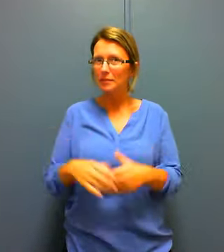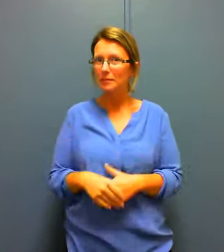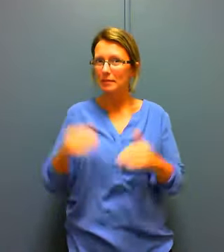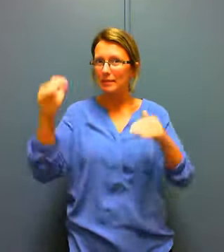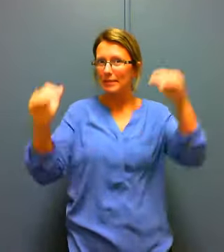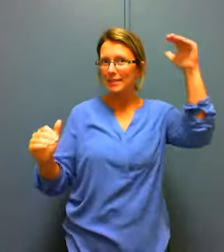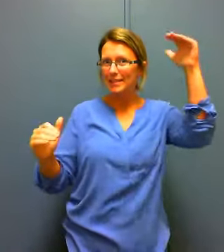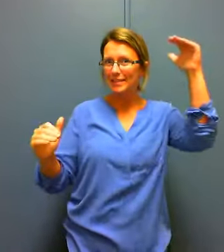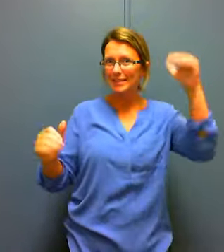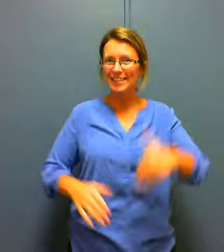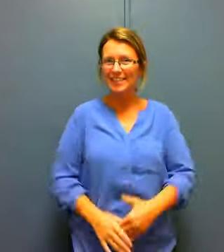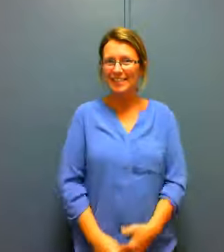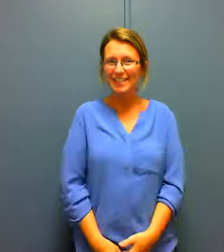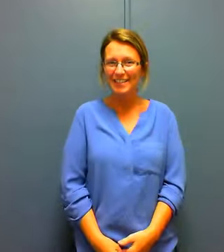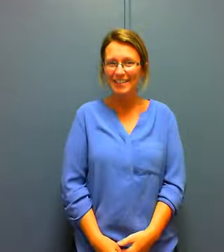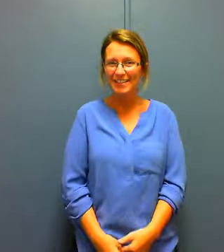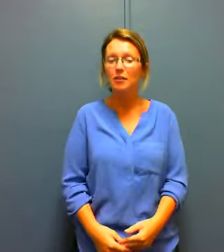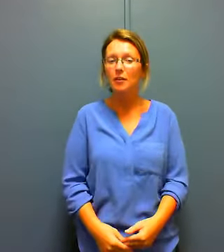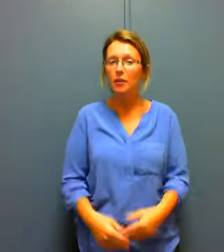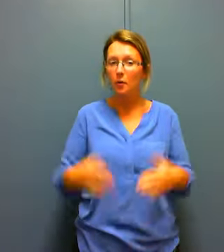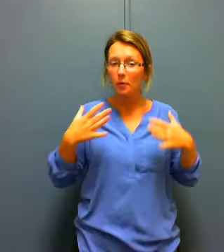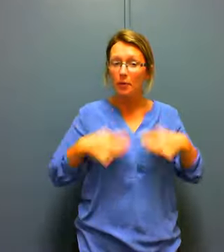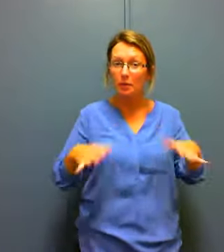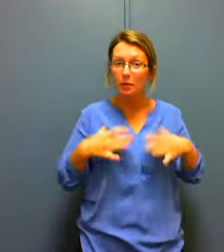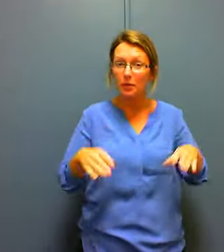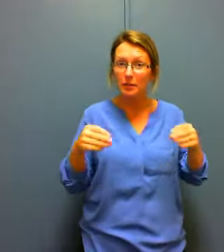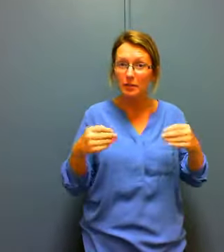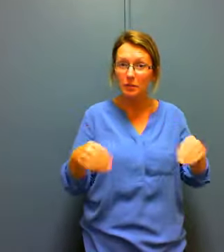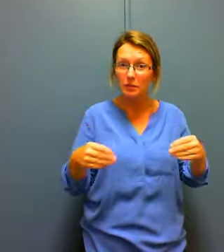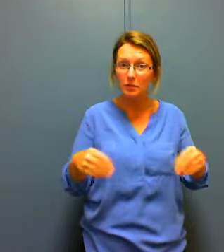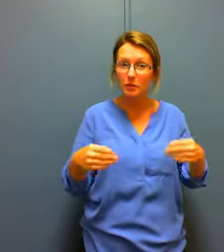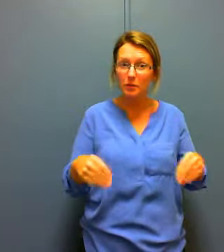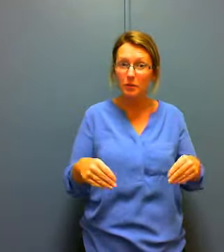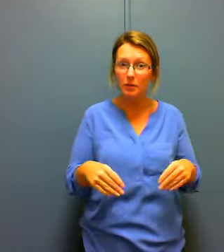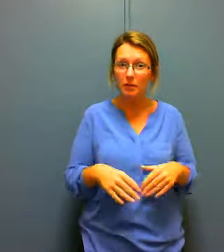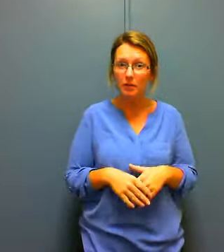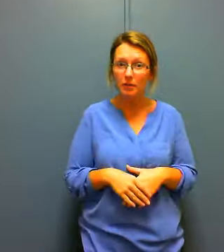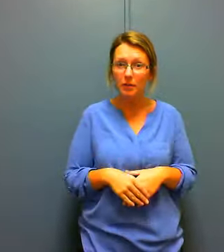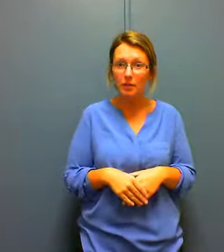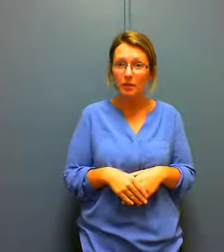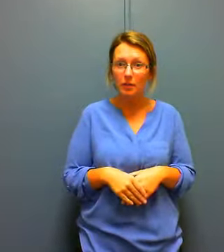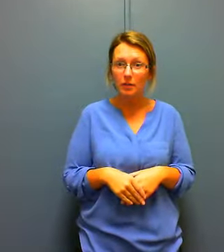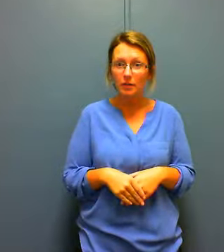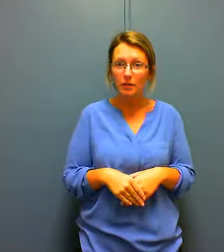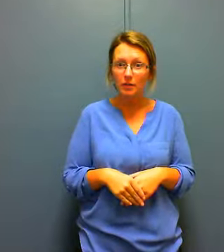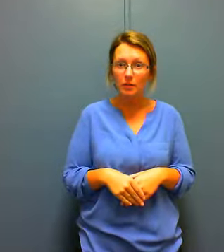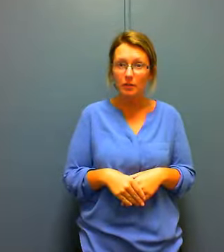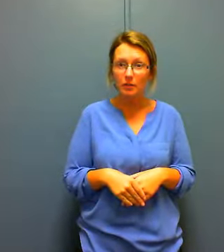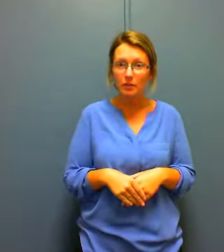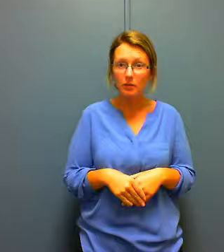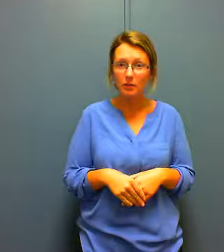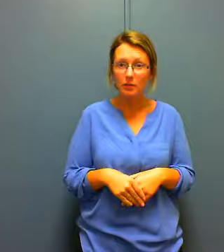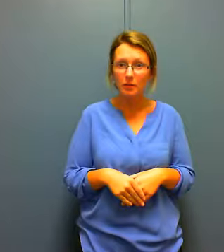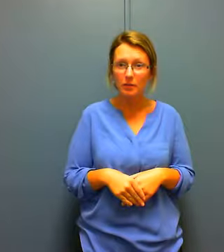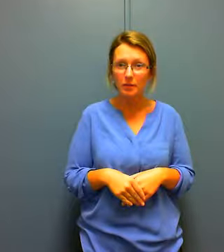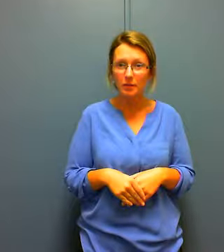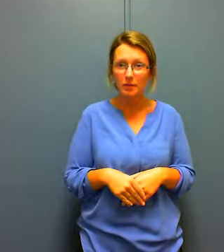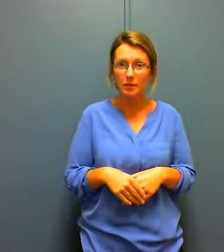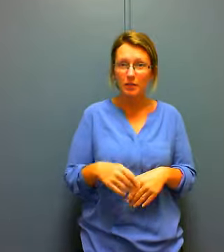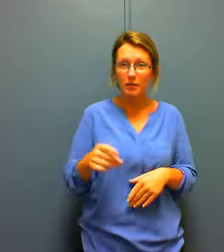like some places you can take hangers with you when you buy clothes yeah like Kohl's yeah they give me the